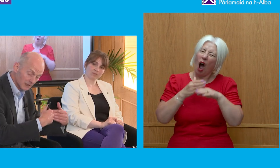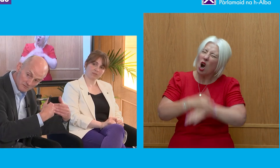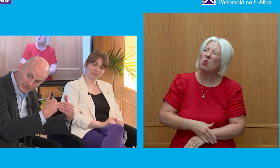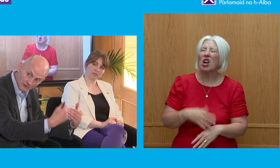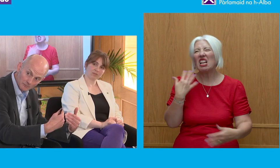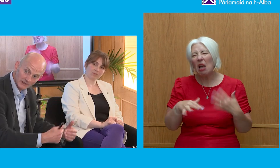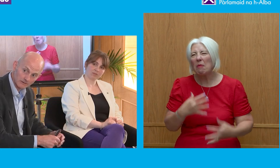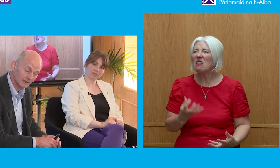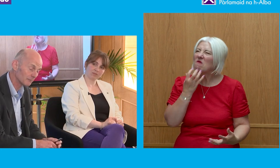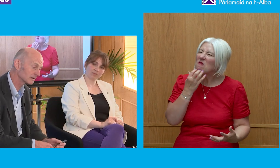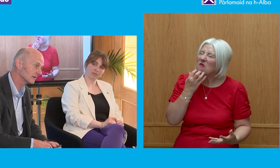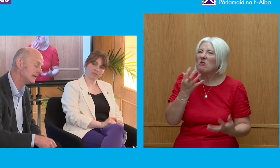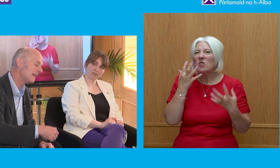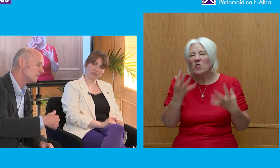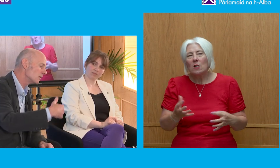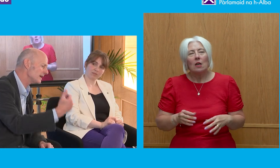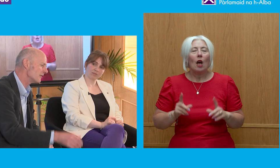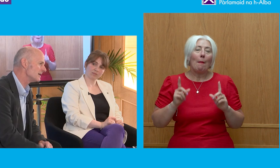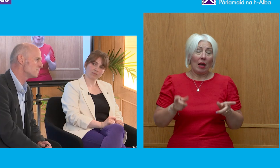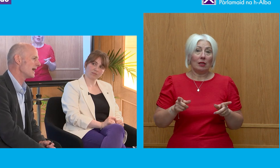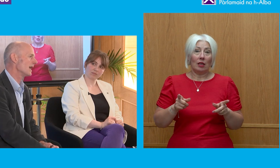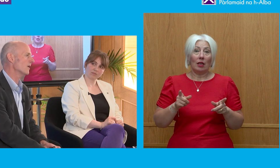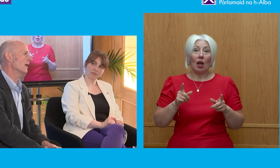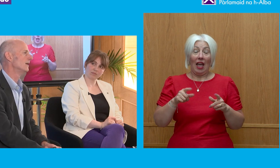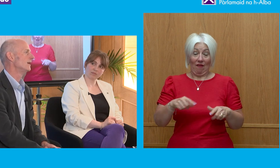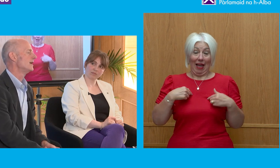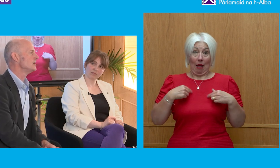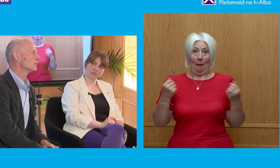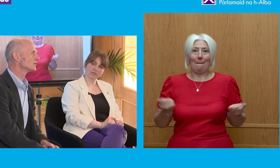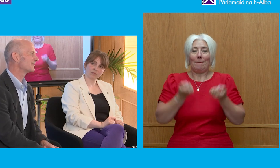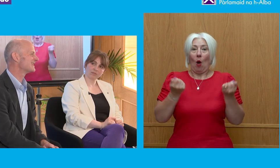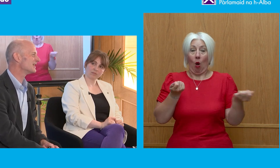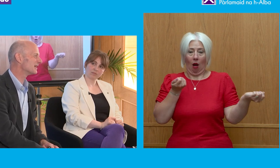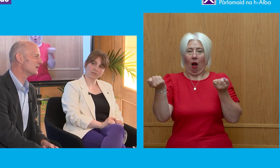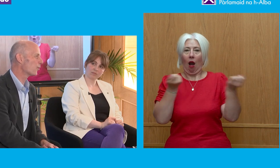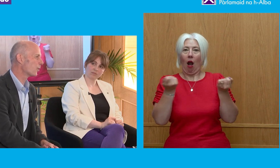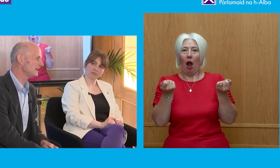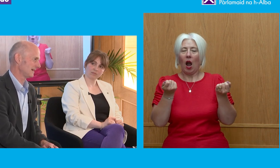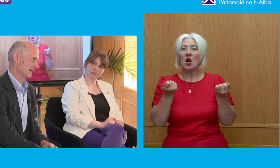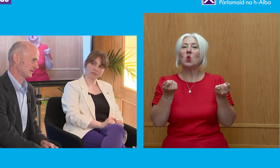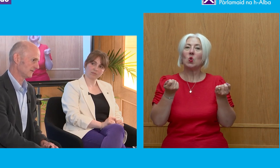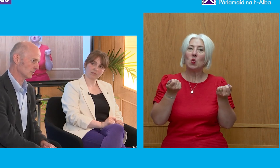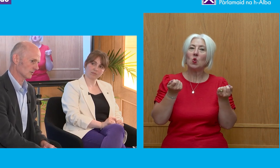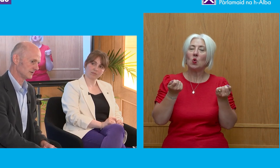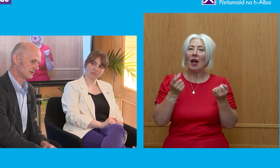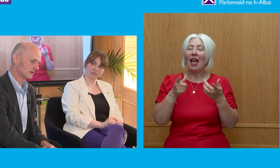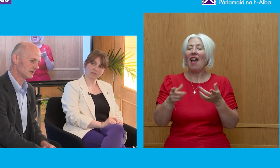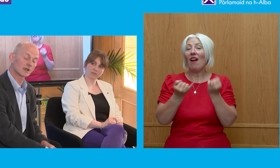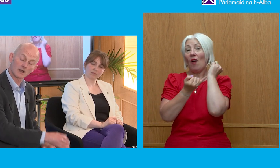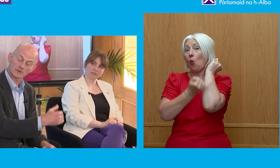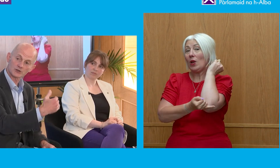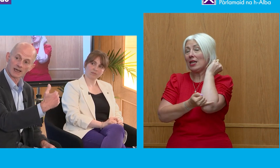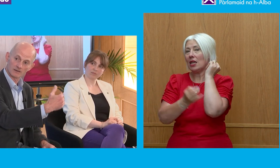got to commit a lot of political capital. But when you're in power, you're also actually having a weak House of Lords